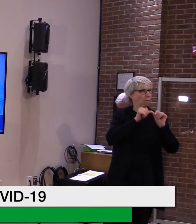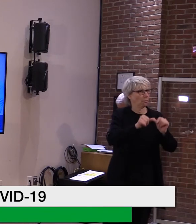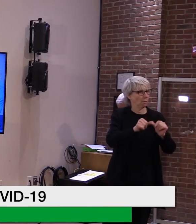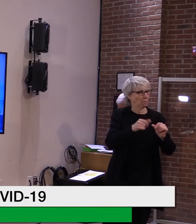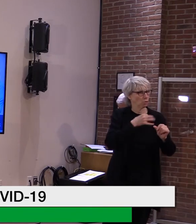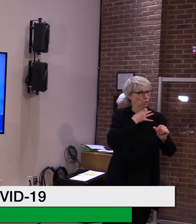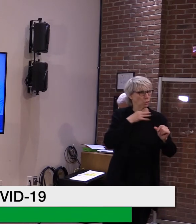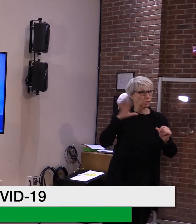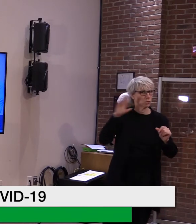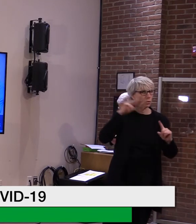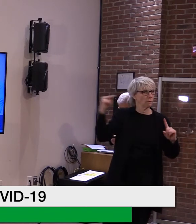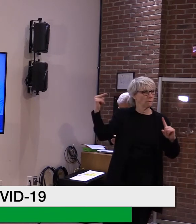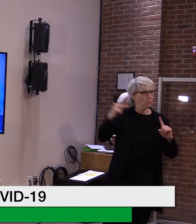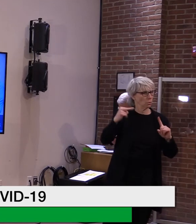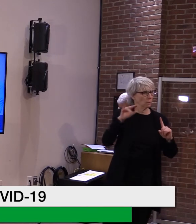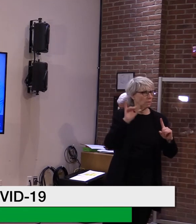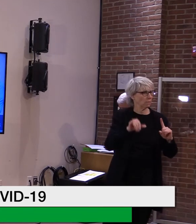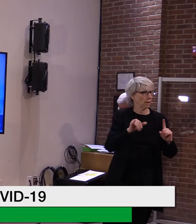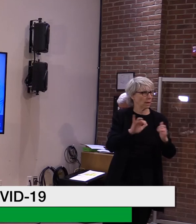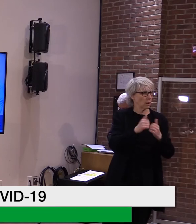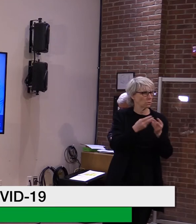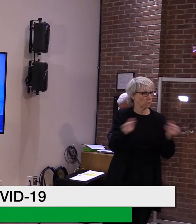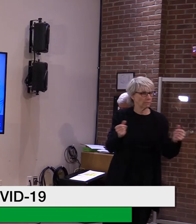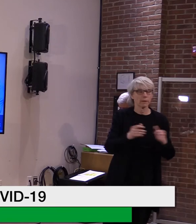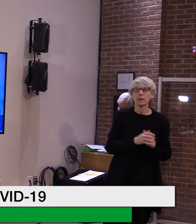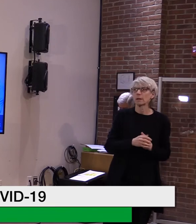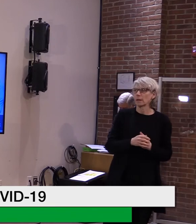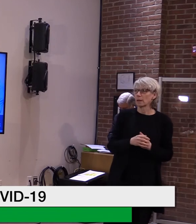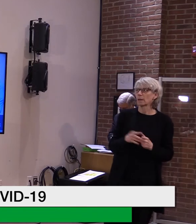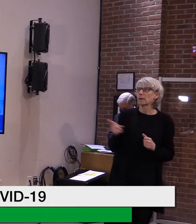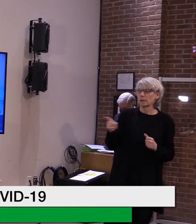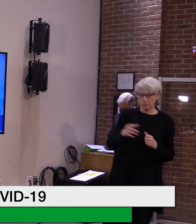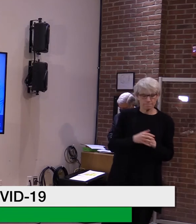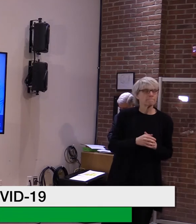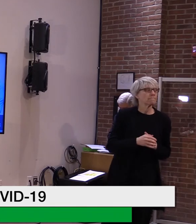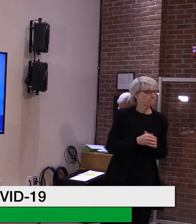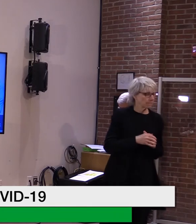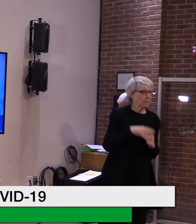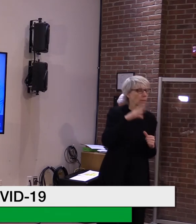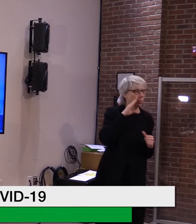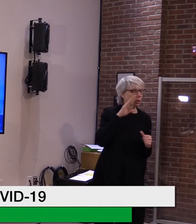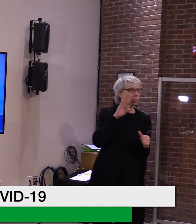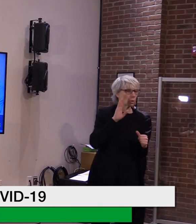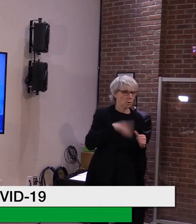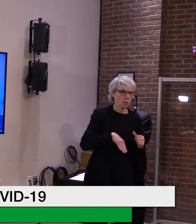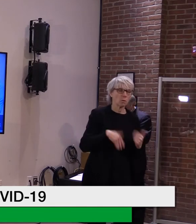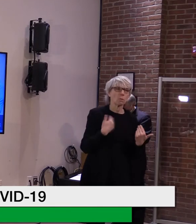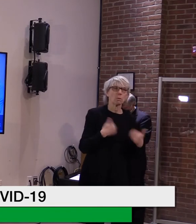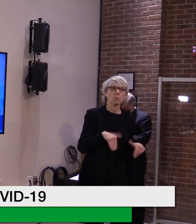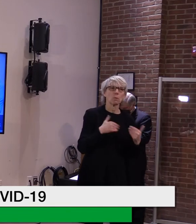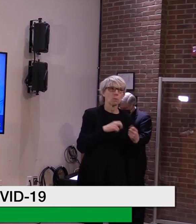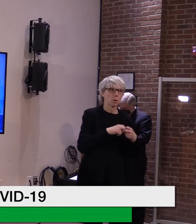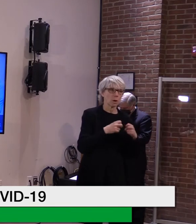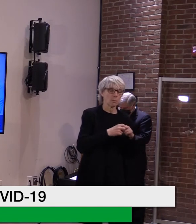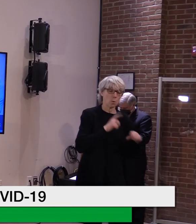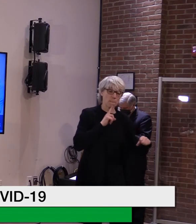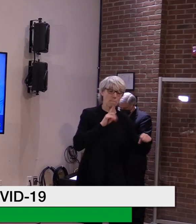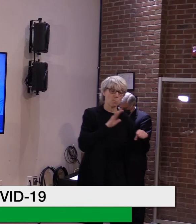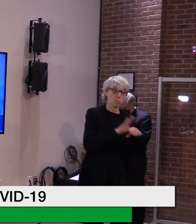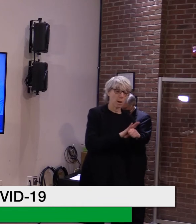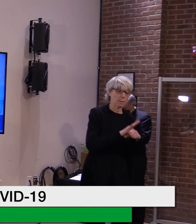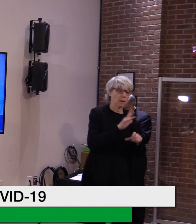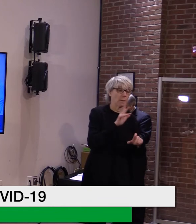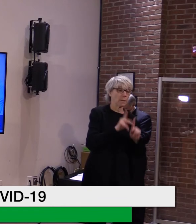hear how to, um, Well, again, we know the, the pension, uh, unfunded liability is a huge issue for our state.